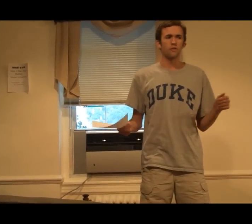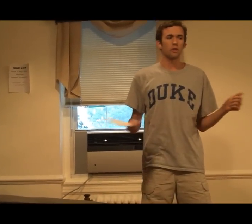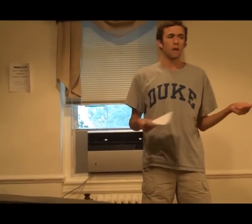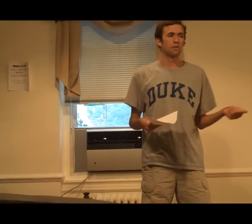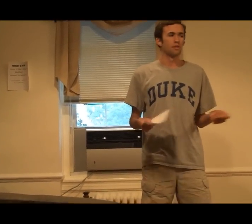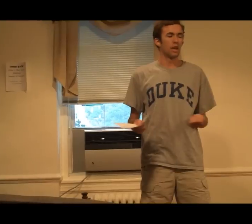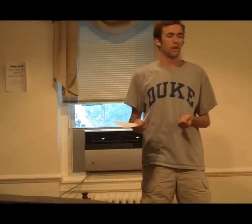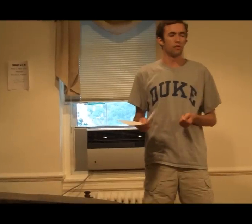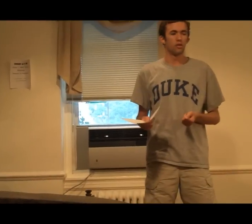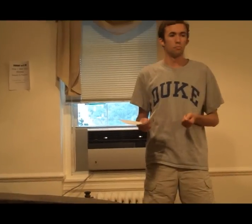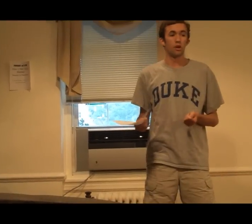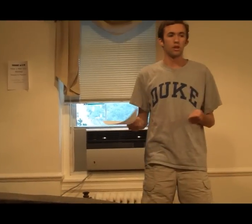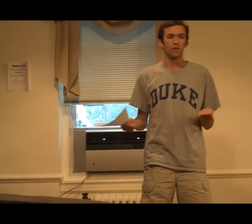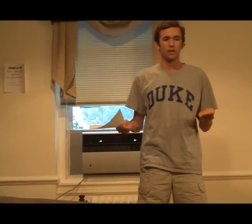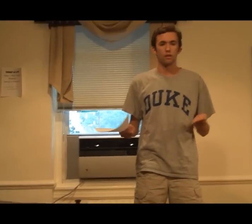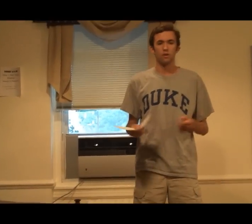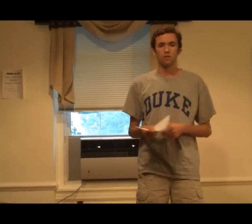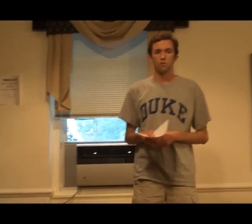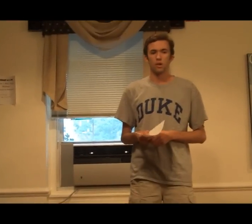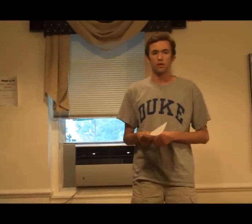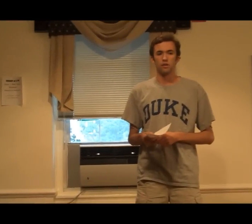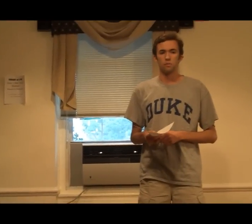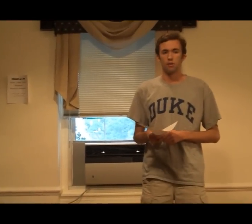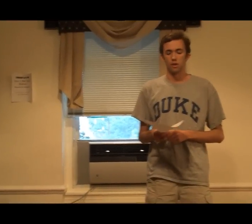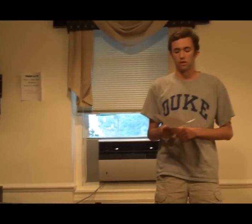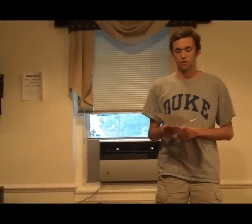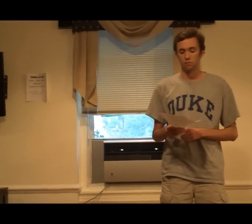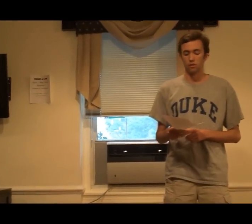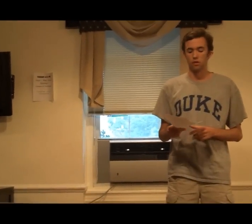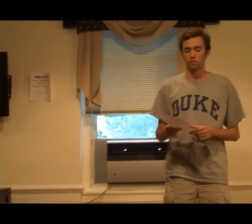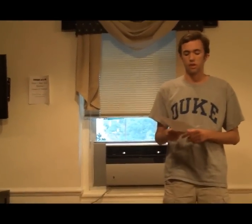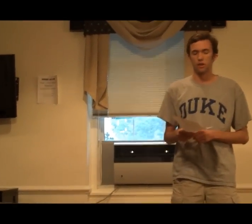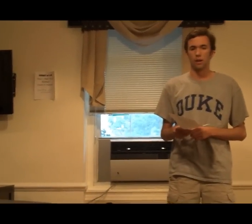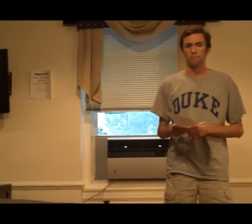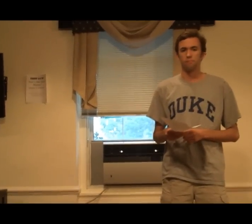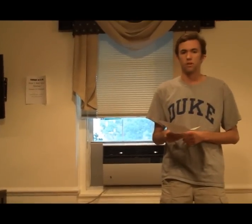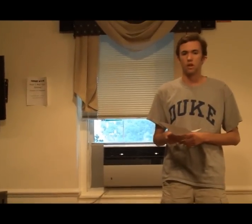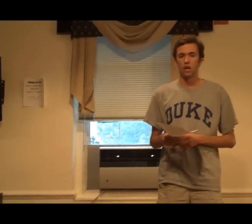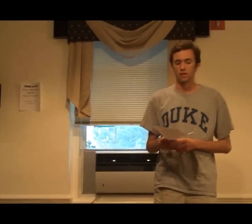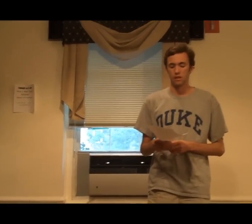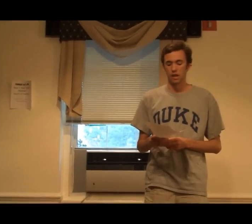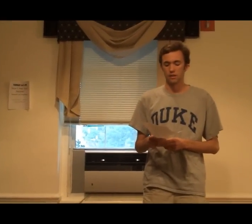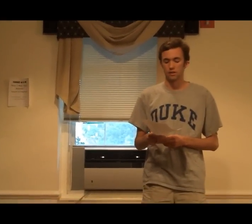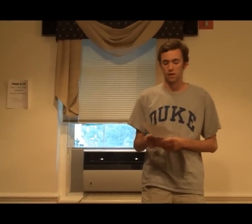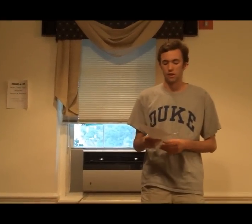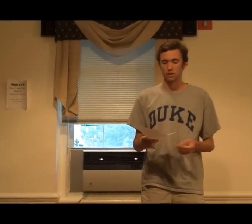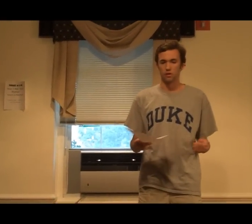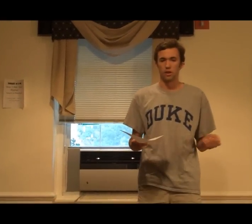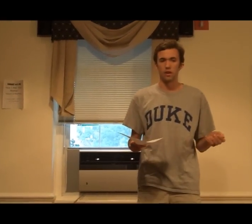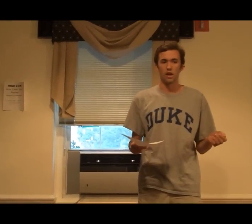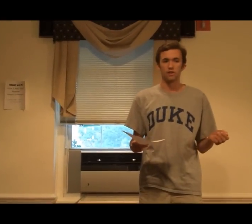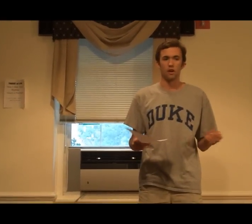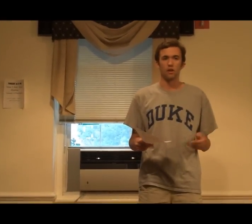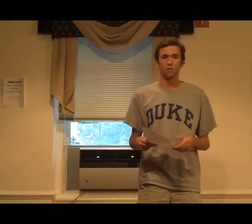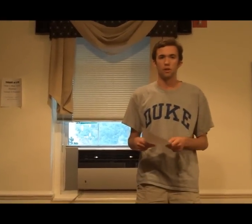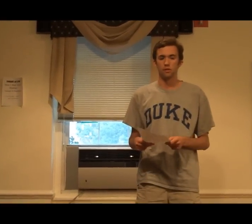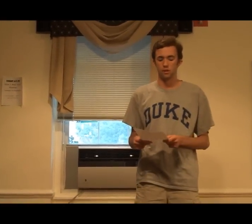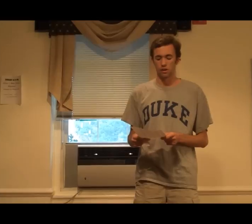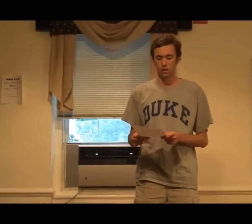different types of sign language. American sign language is the one spoken, well, used in the United States. So that's ASL. I'll calling it